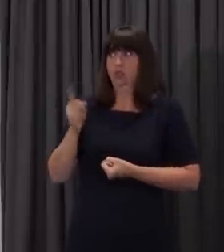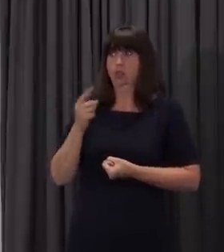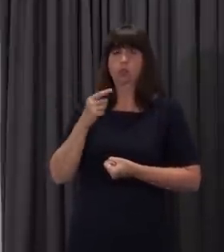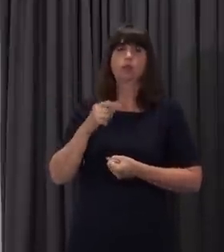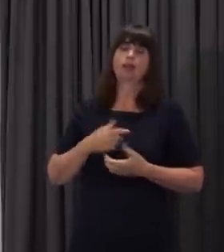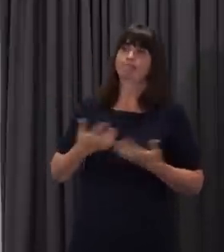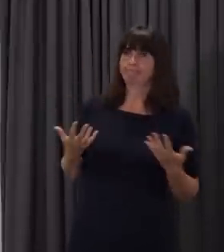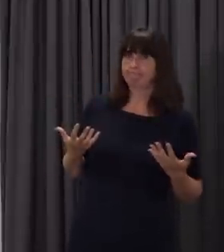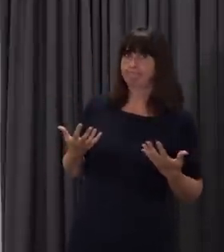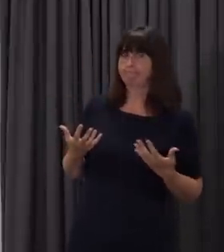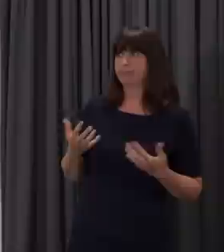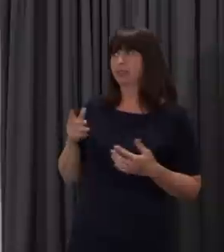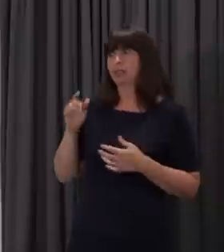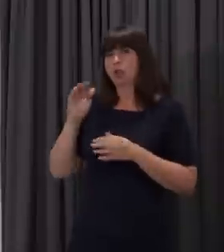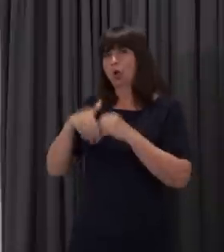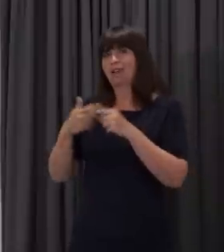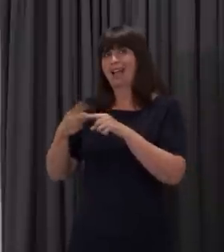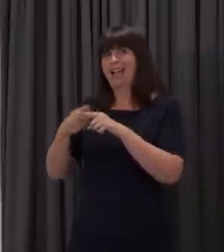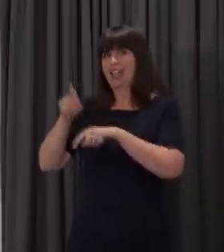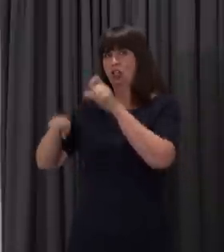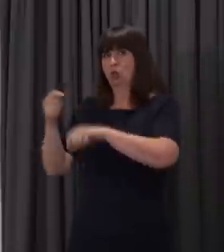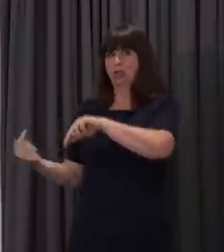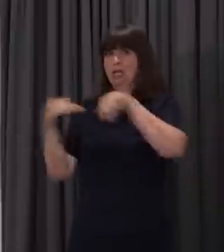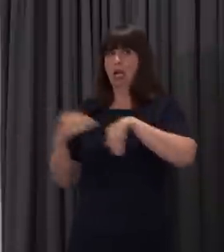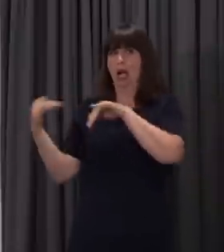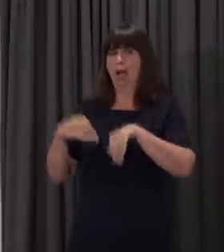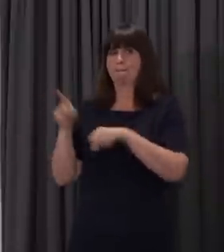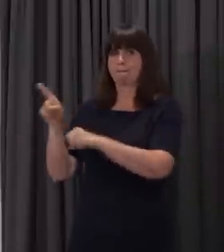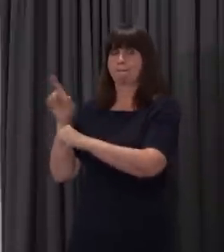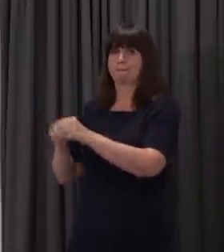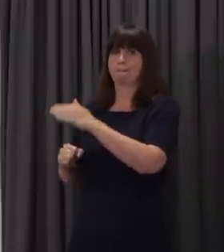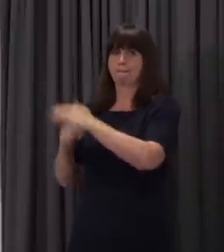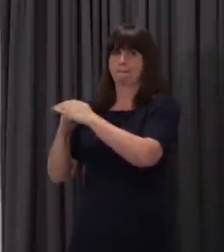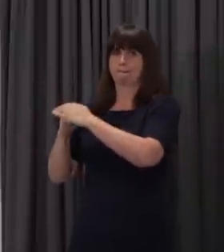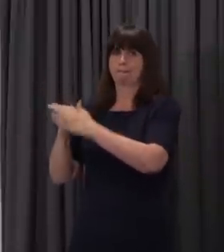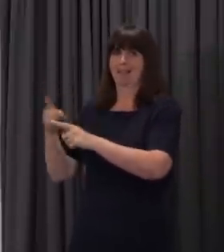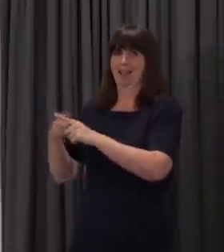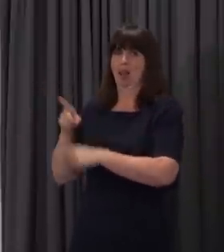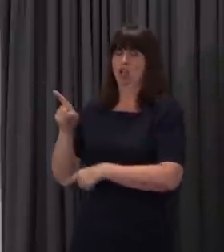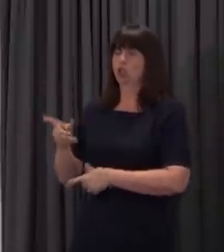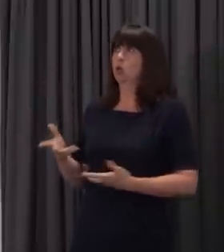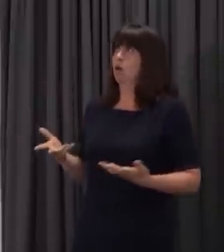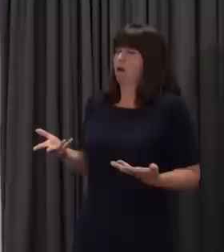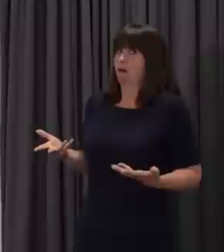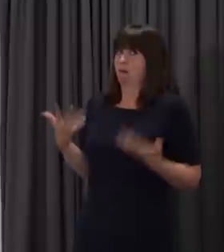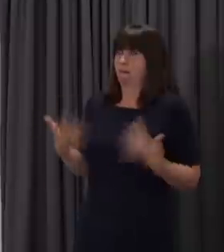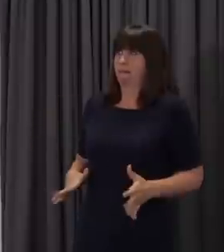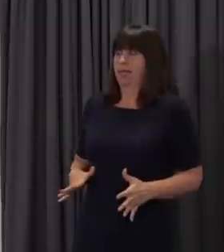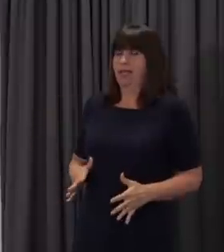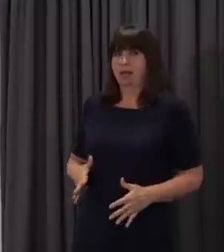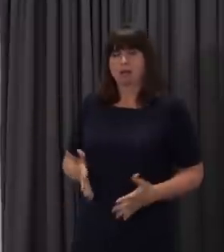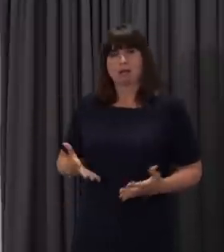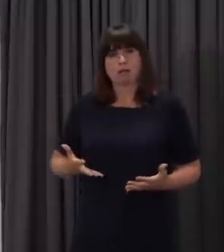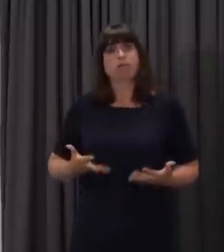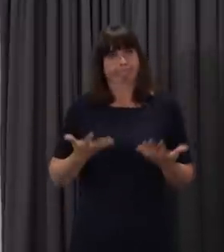government's proposal to cap the number of English students coming here. Since this plan came to light, have any further conversations taken